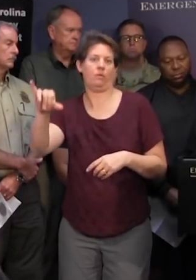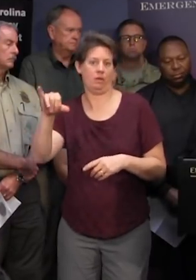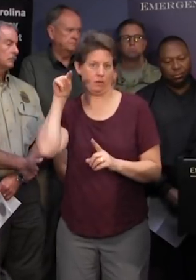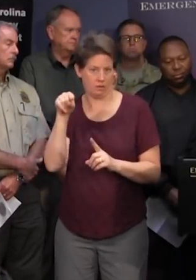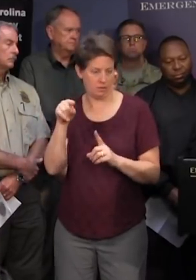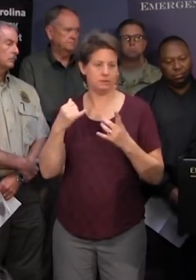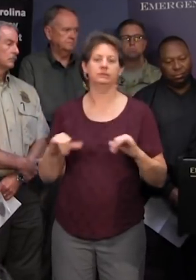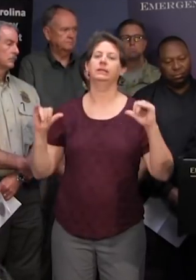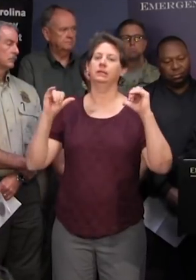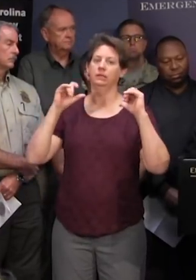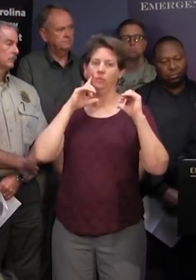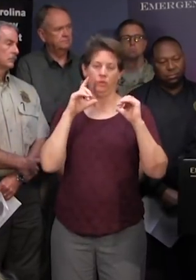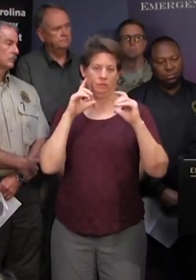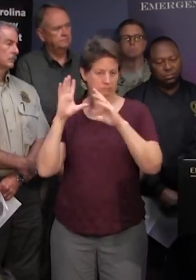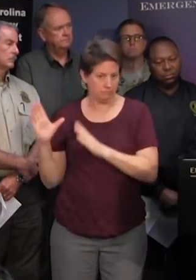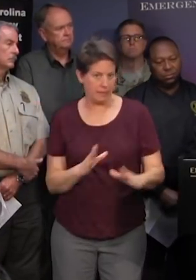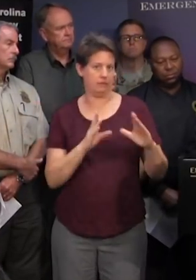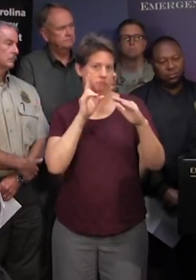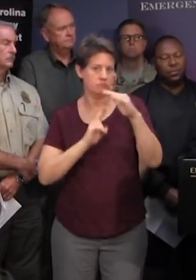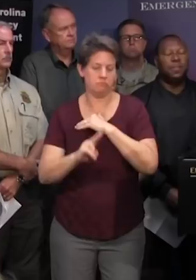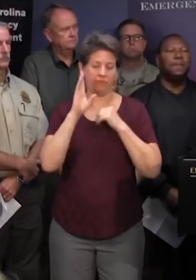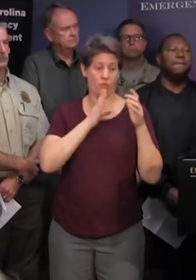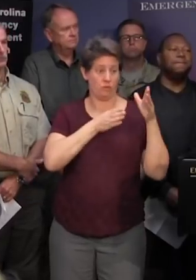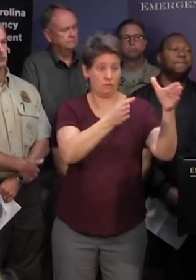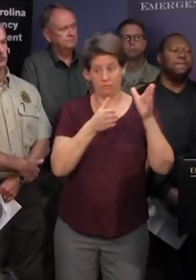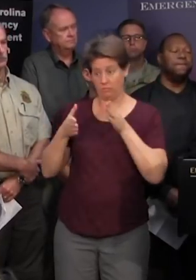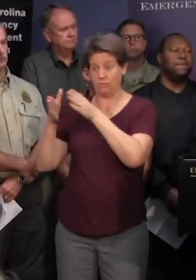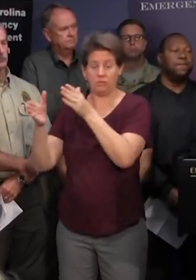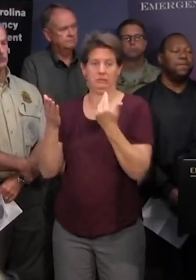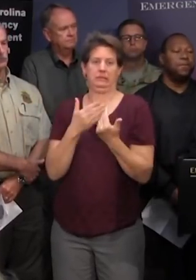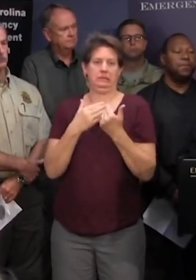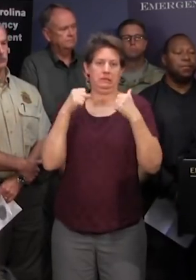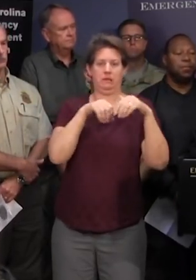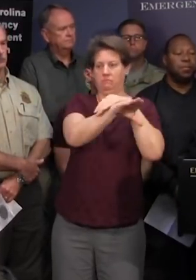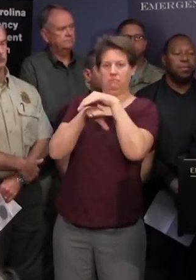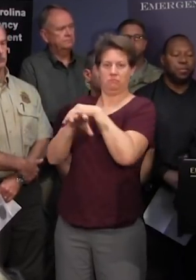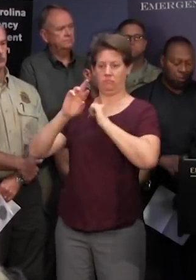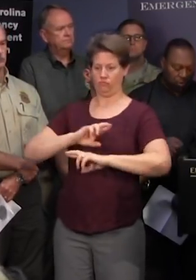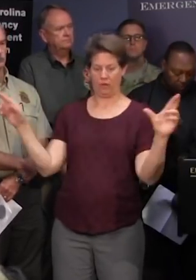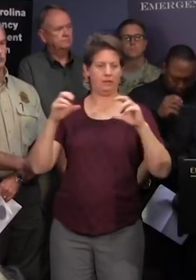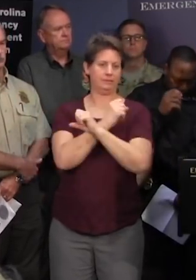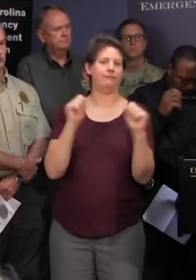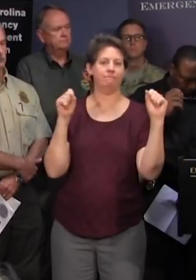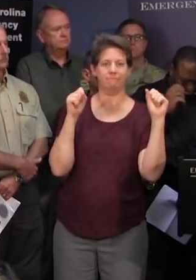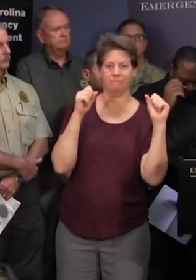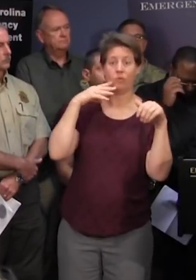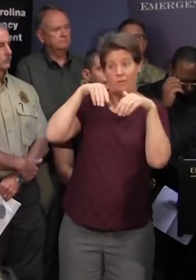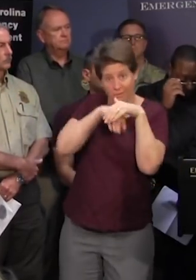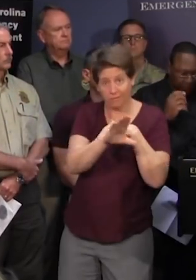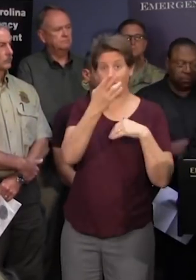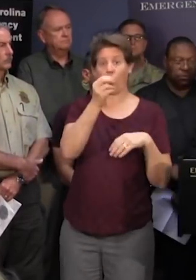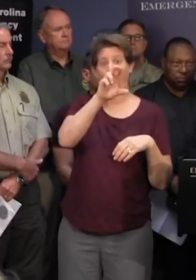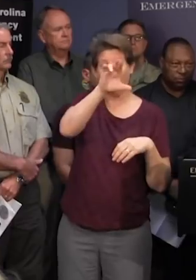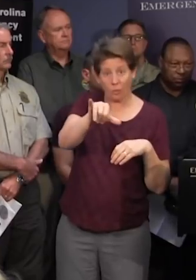ensure that we've got a route protected that can provide access into ori county after the flood